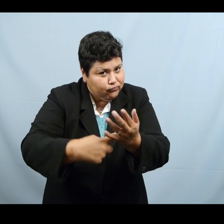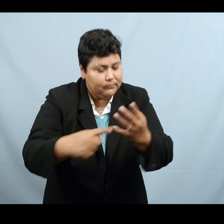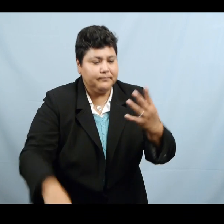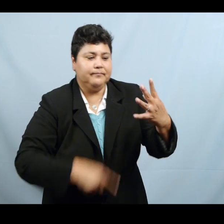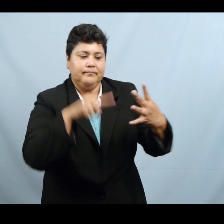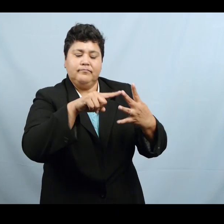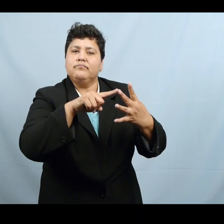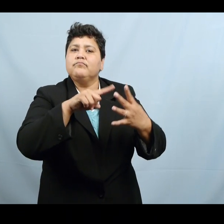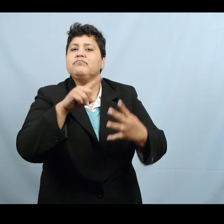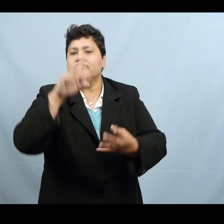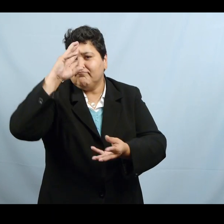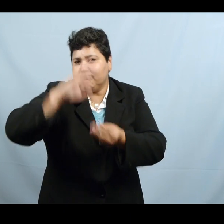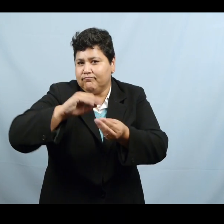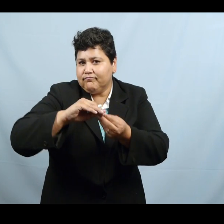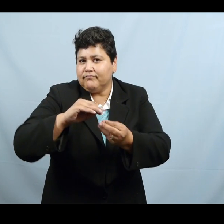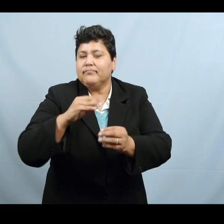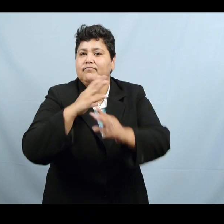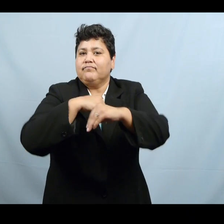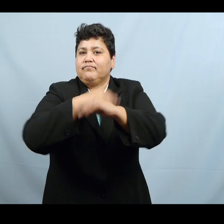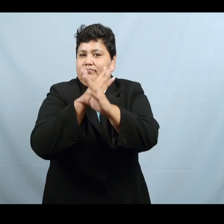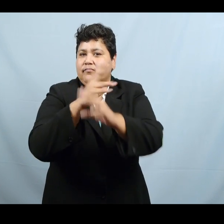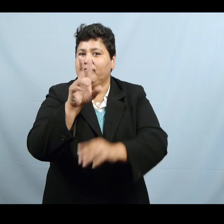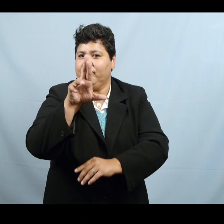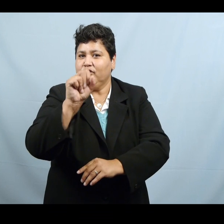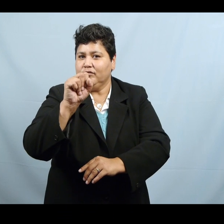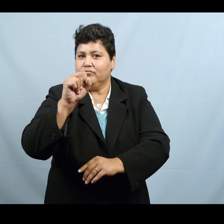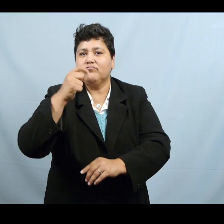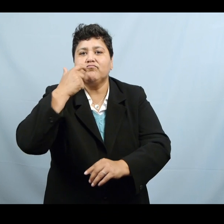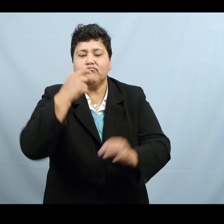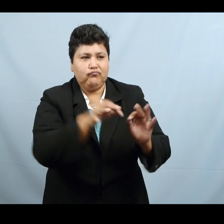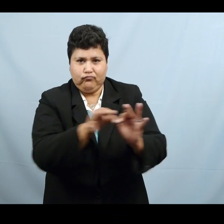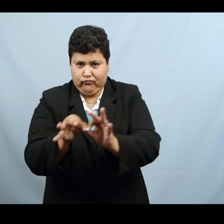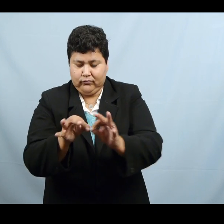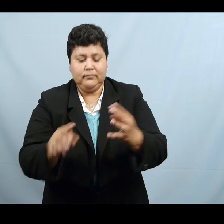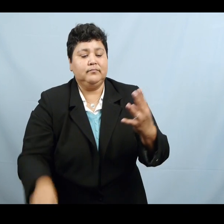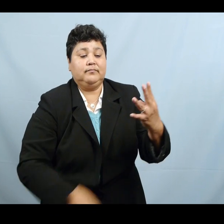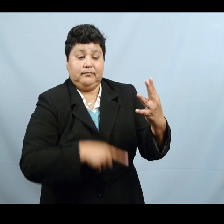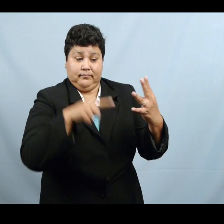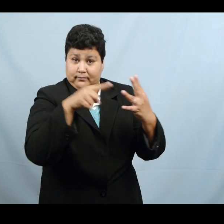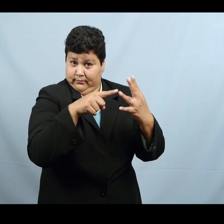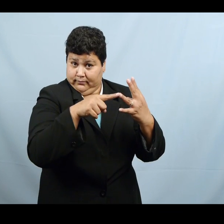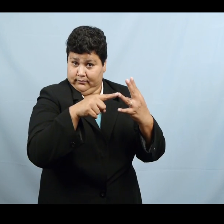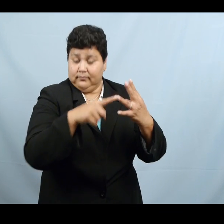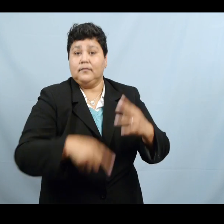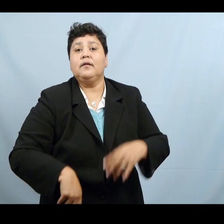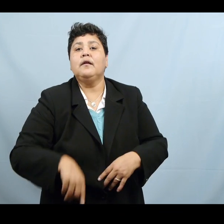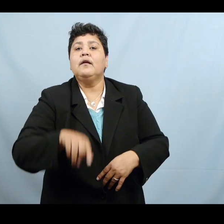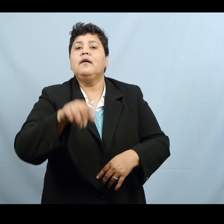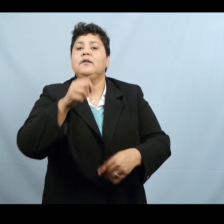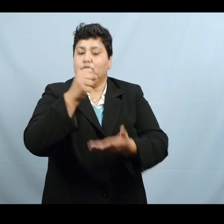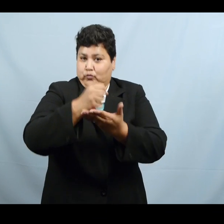Austin include social services and education and counseling, including working with the CDI.